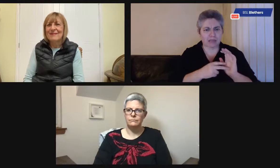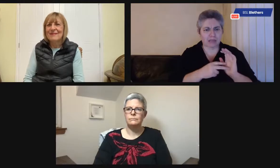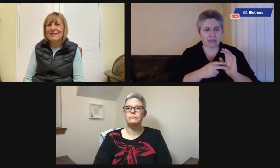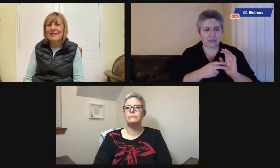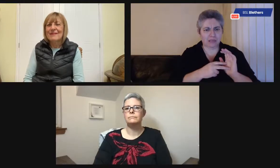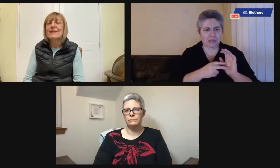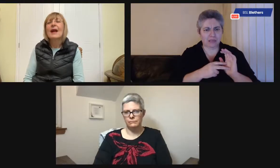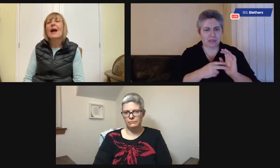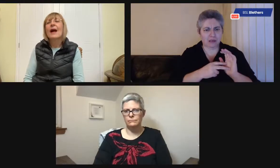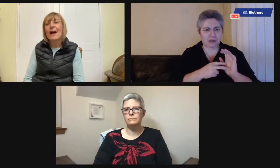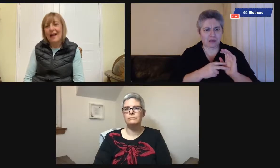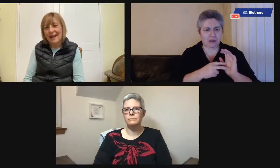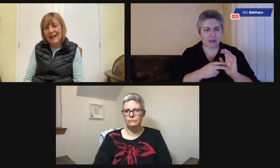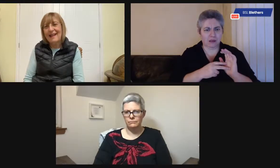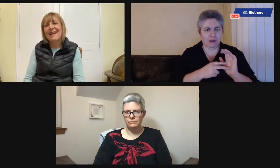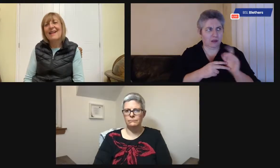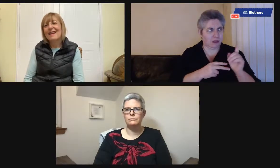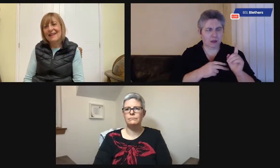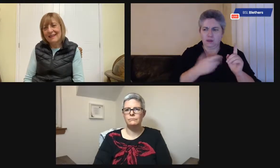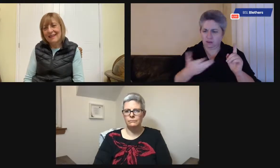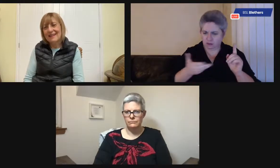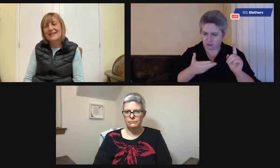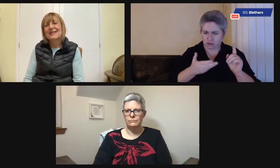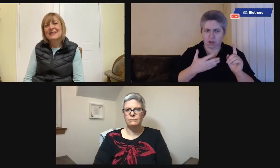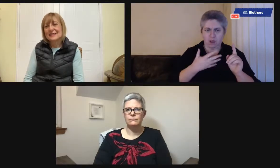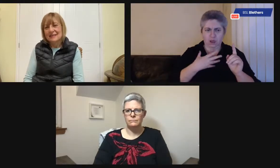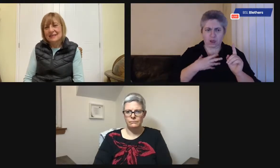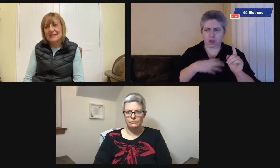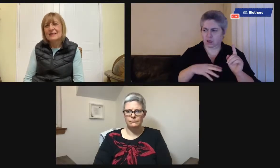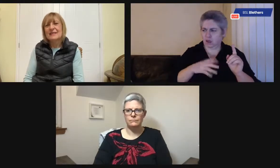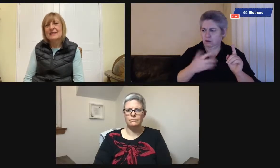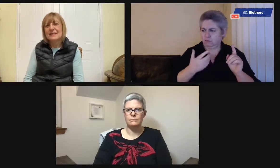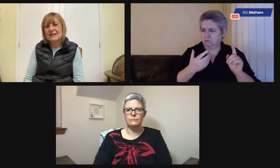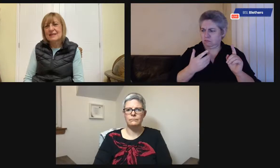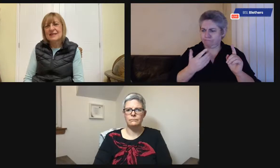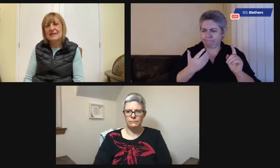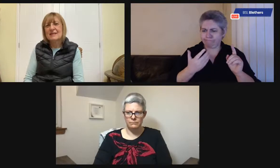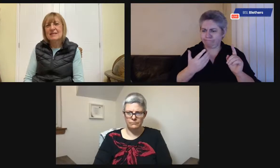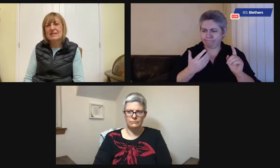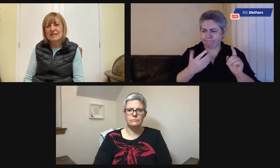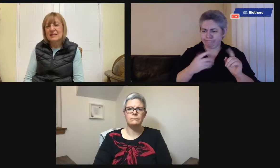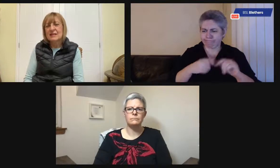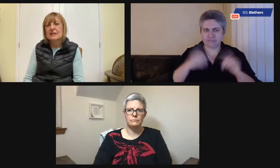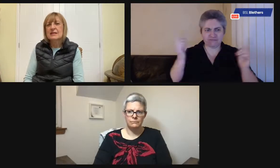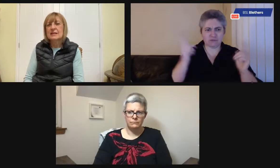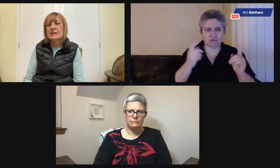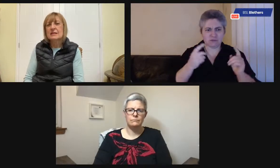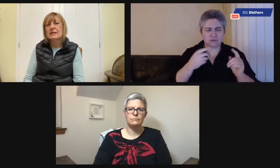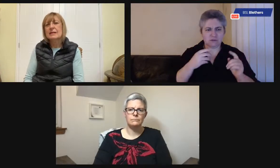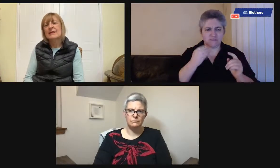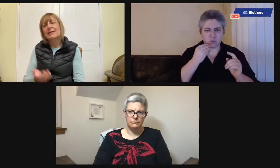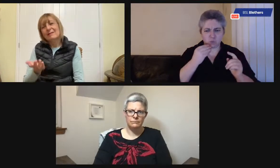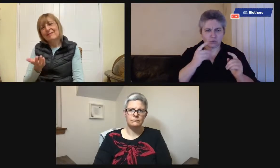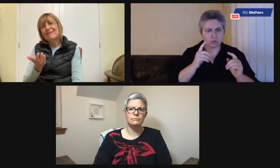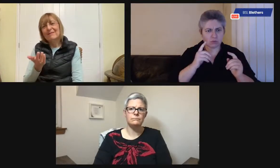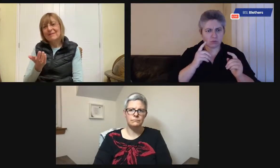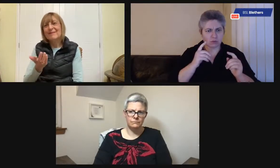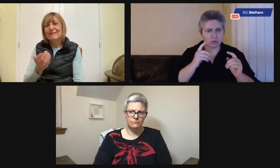So you've got kind of chicken on the, how do you change the plan? So the person thinks, I'm getting chicken